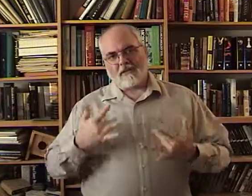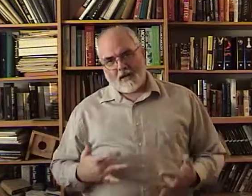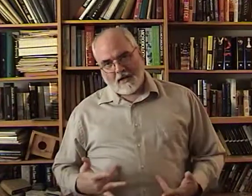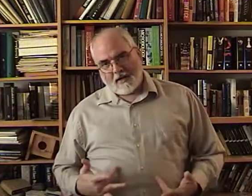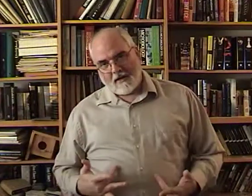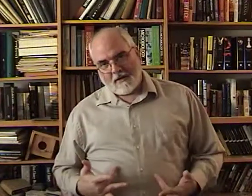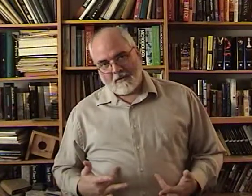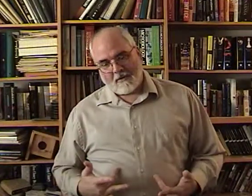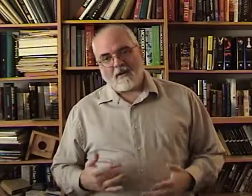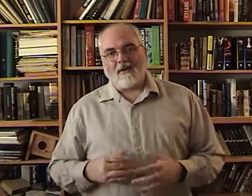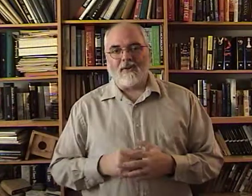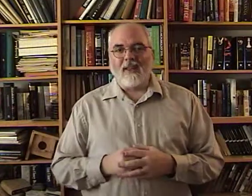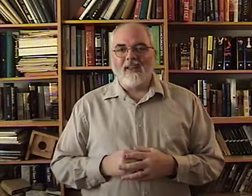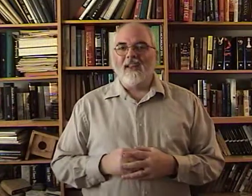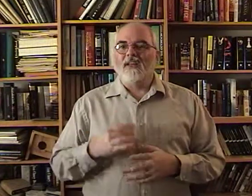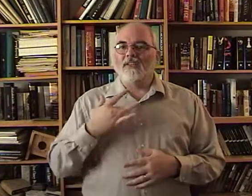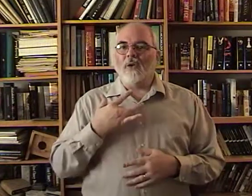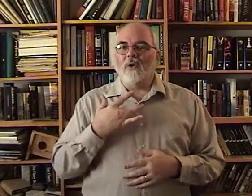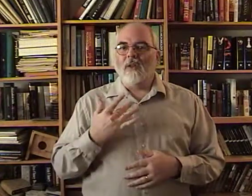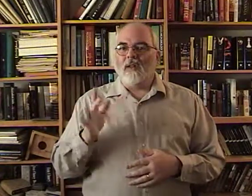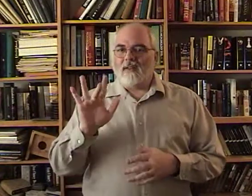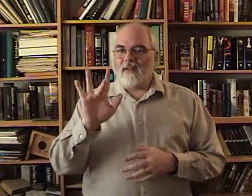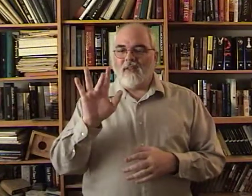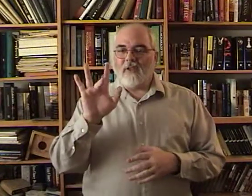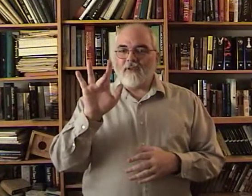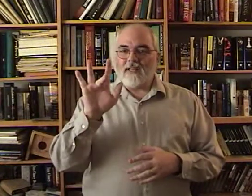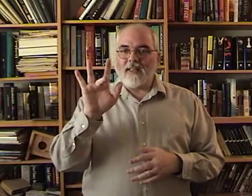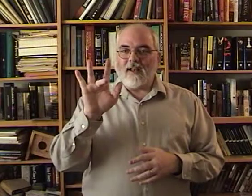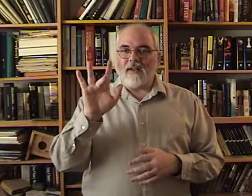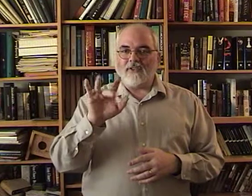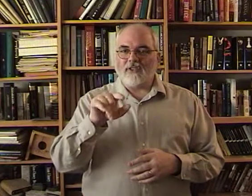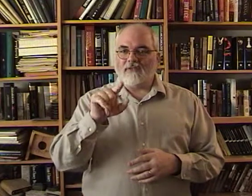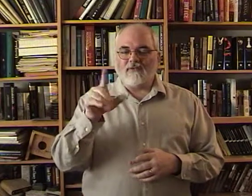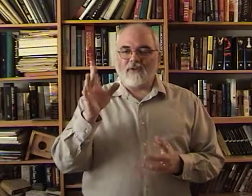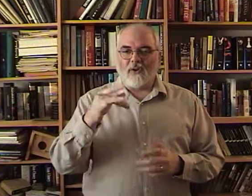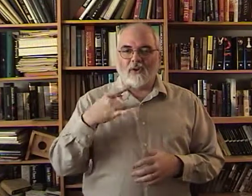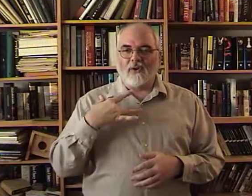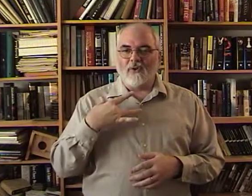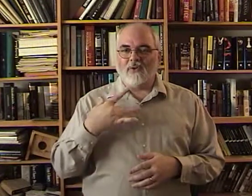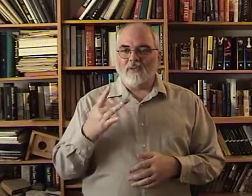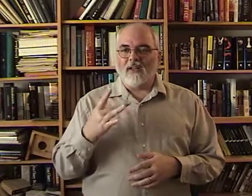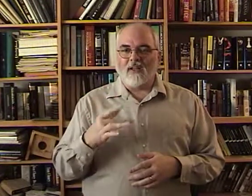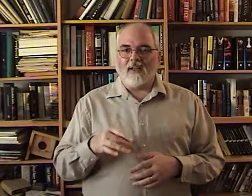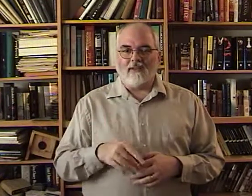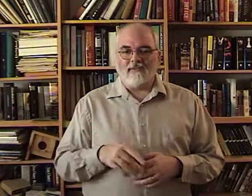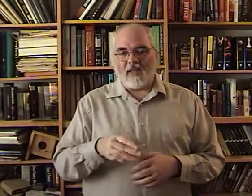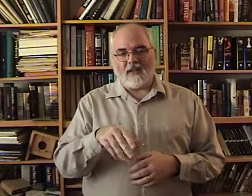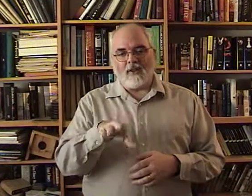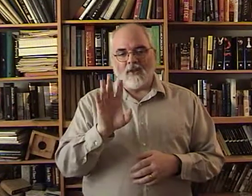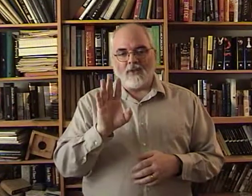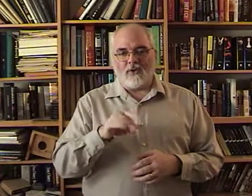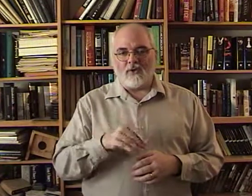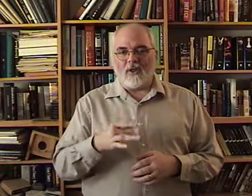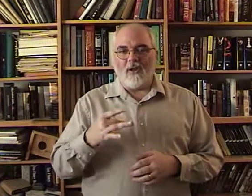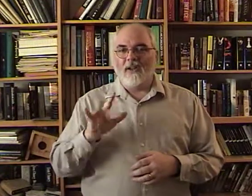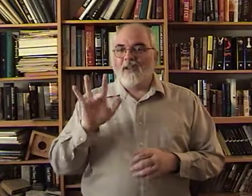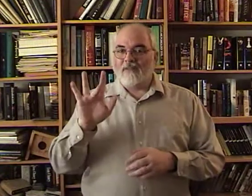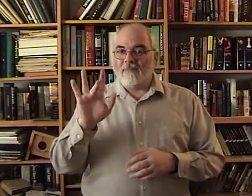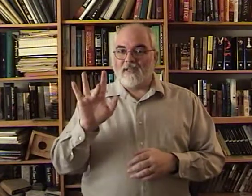Down. Okay. So. If you ever see that out. Just for a clue. It has nothing to do with the song. But.